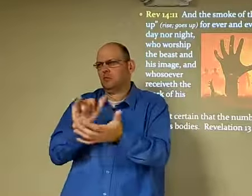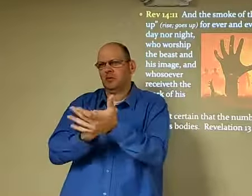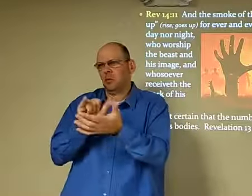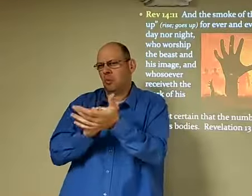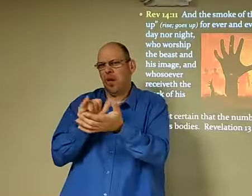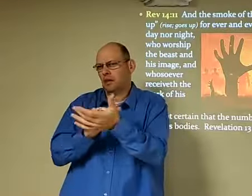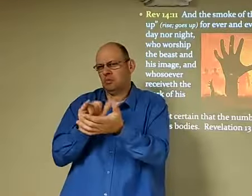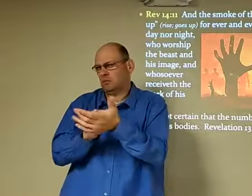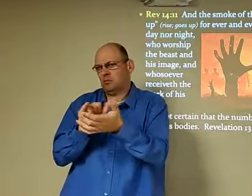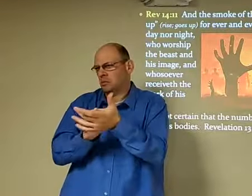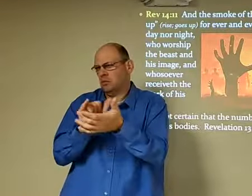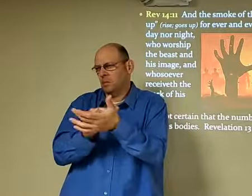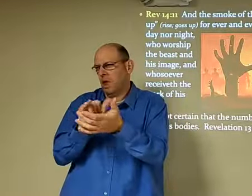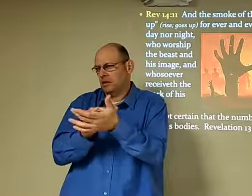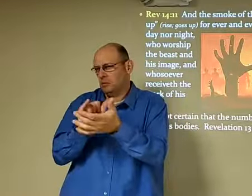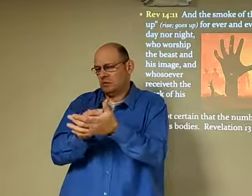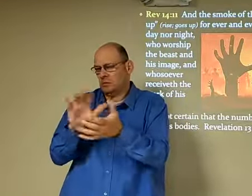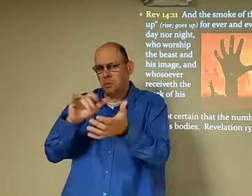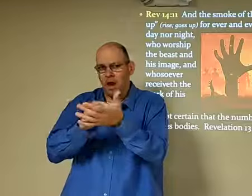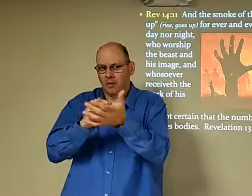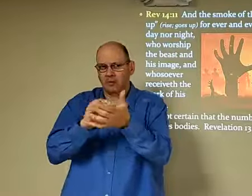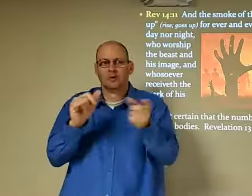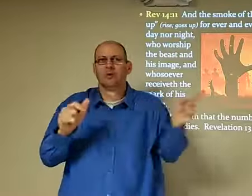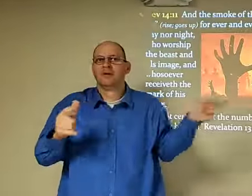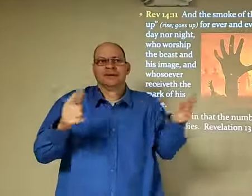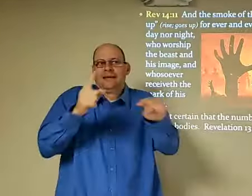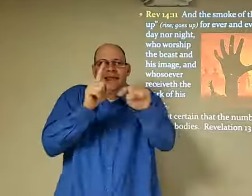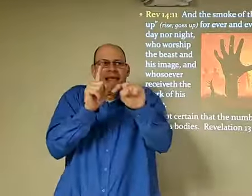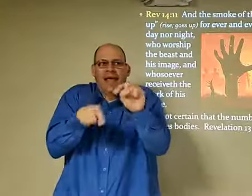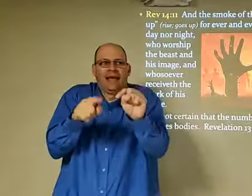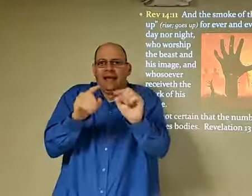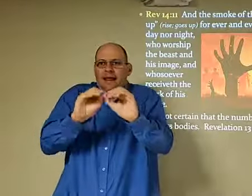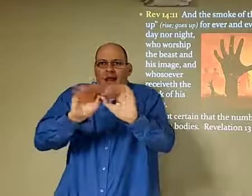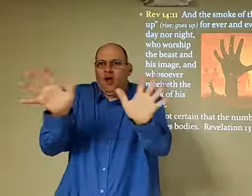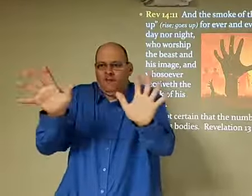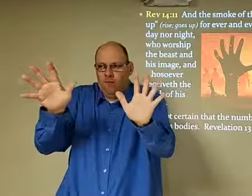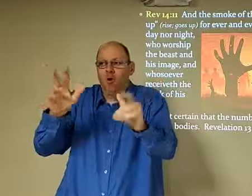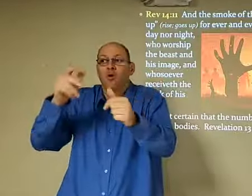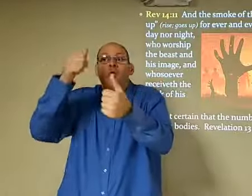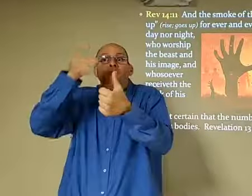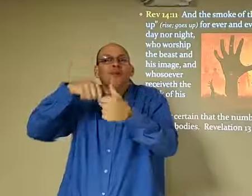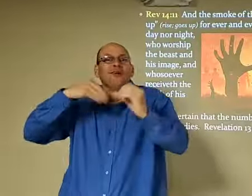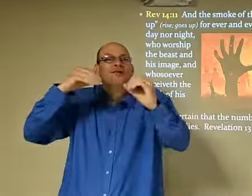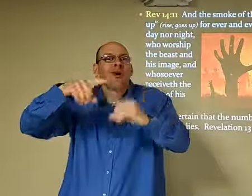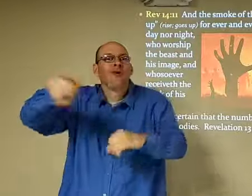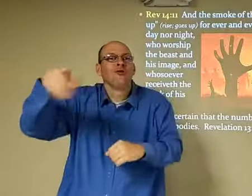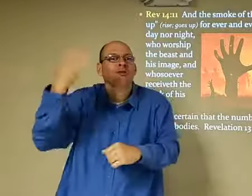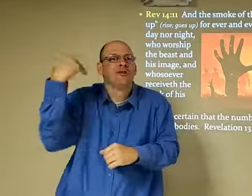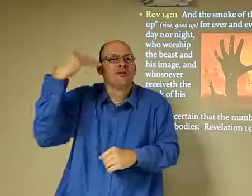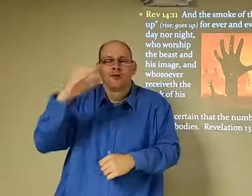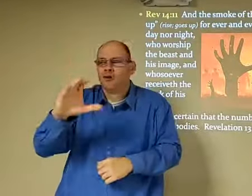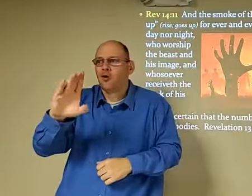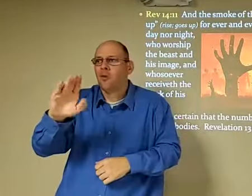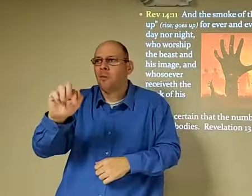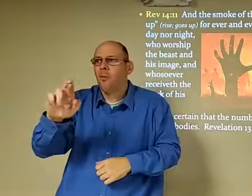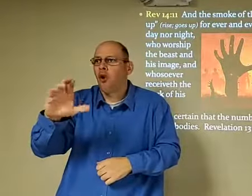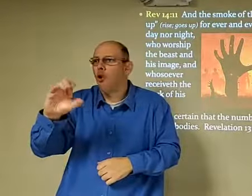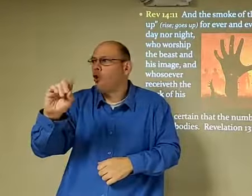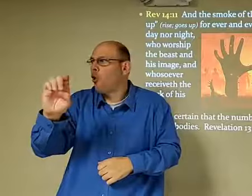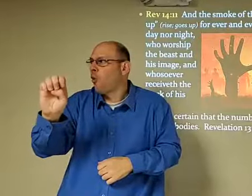I don't know if everyone's going to have that same number I don't know it's not very clear but I have taught you you